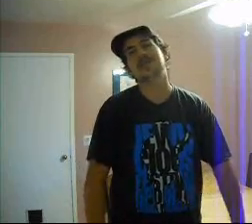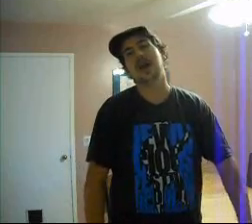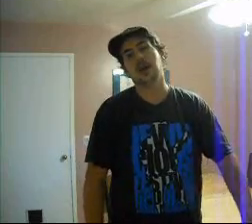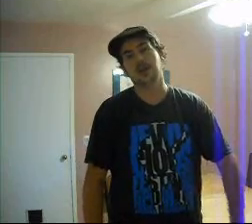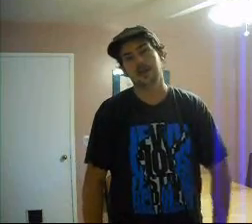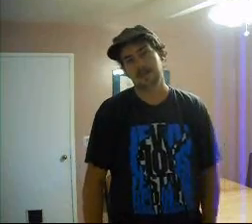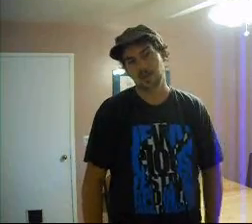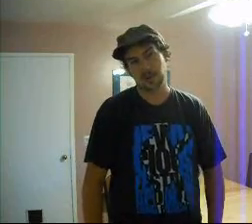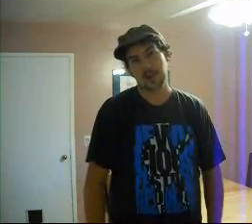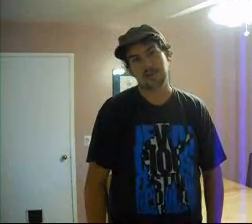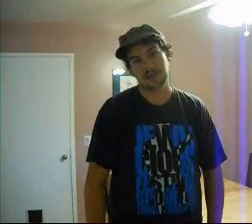milk crates.